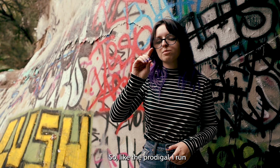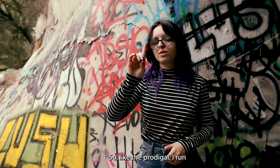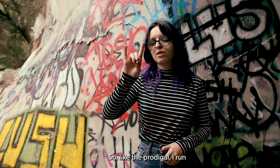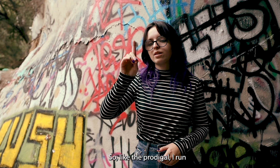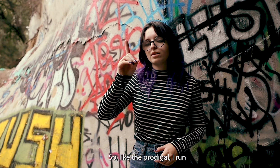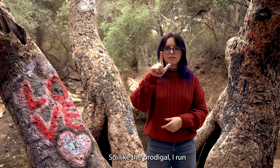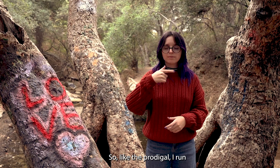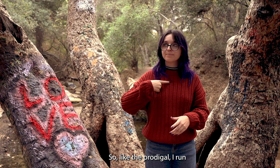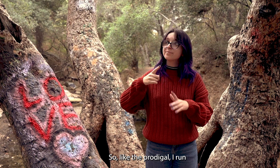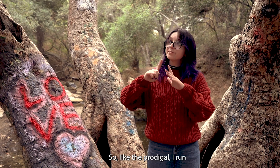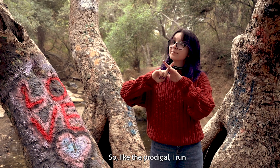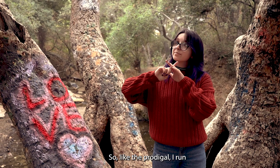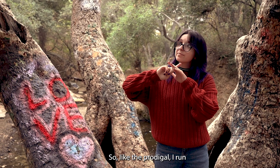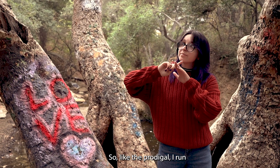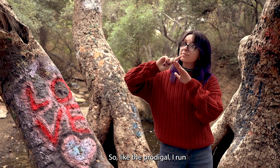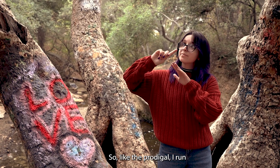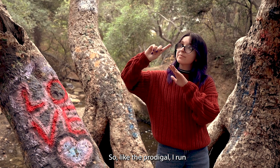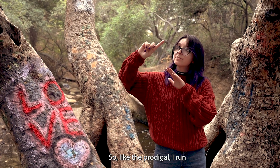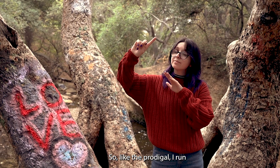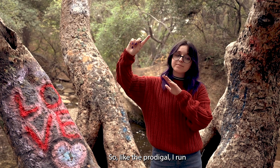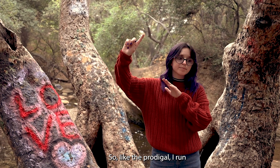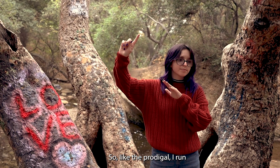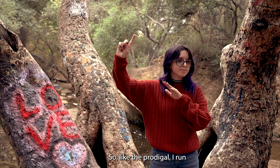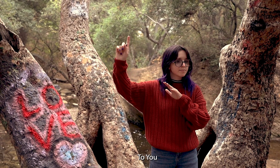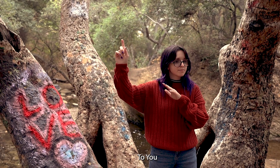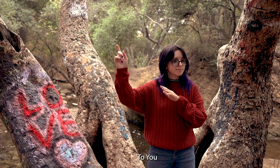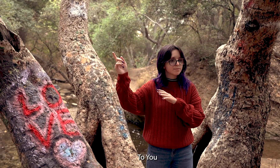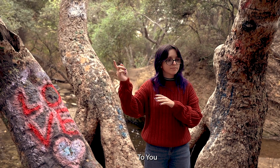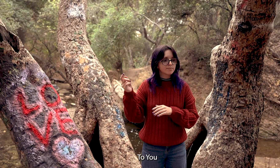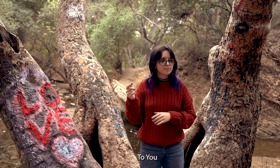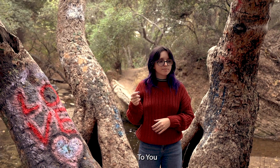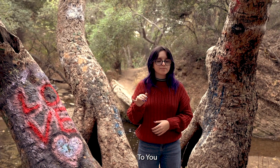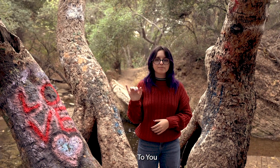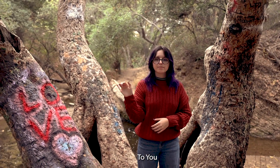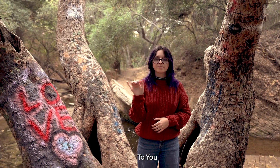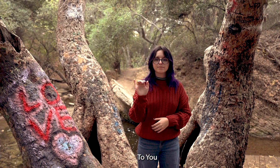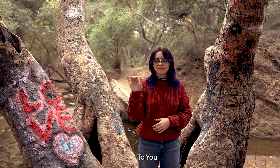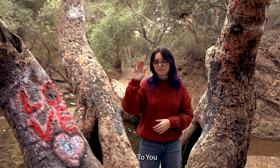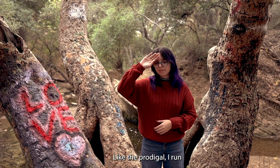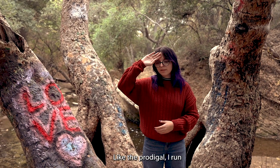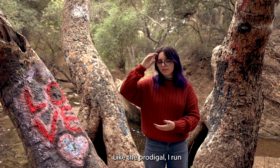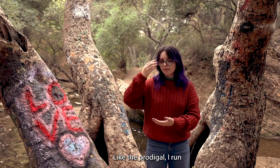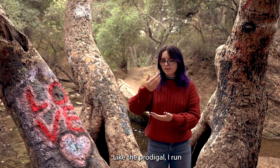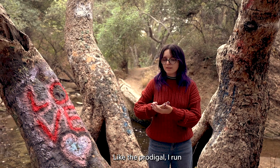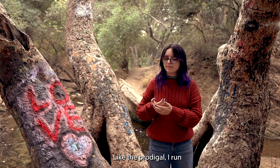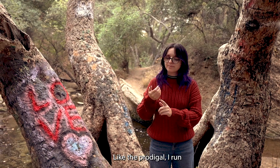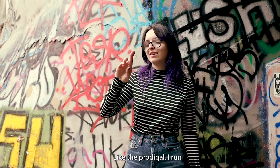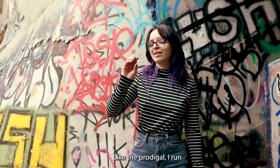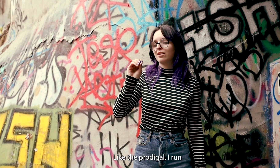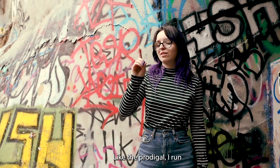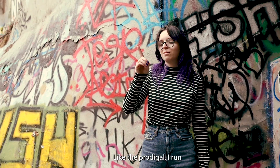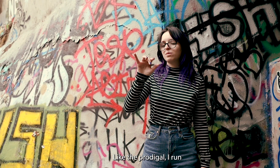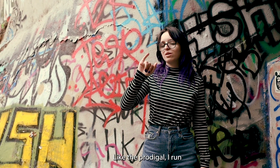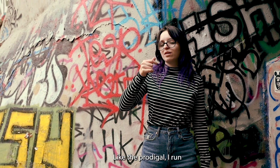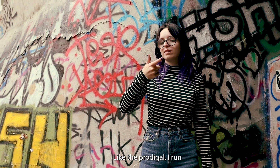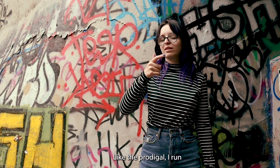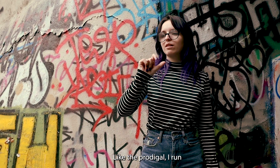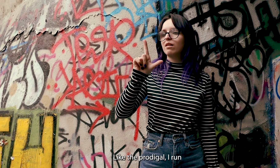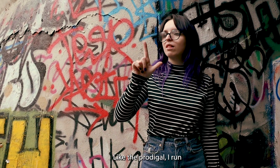prodigal I run to you, like the prodigal